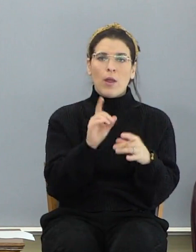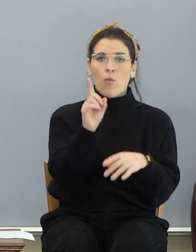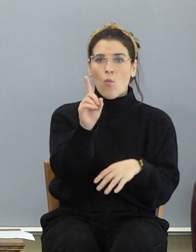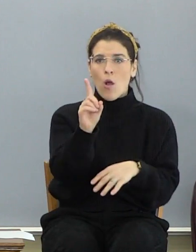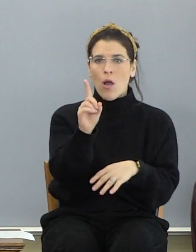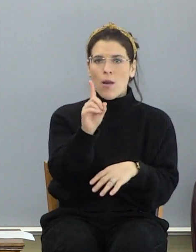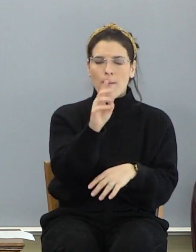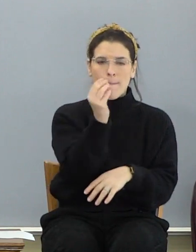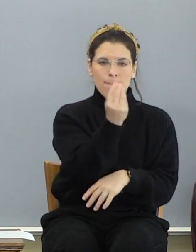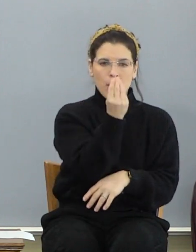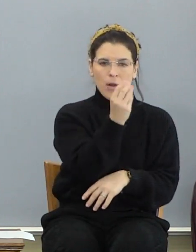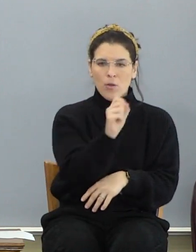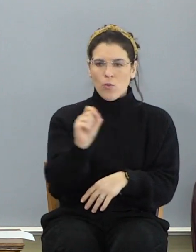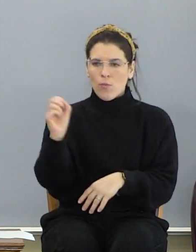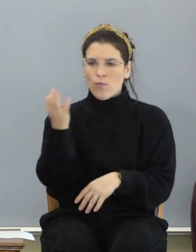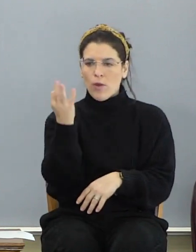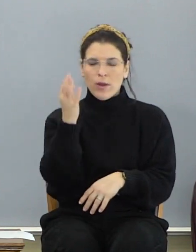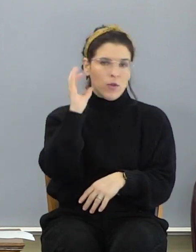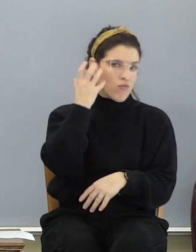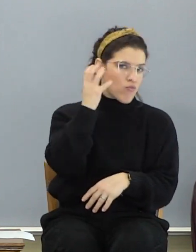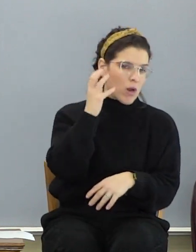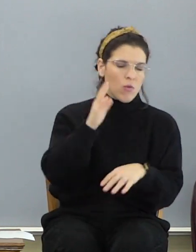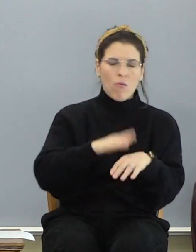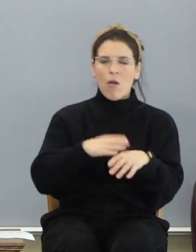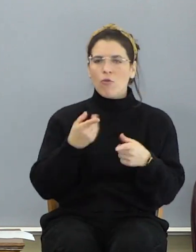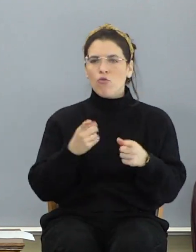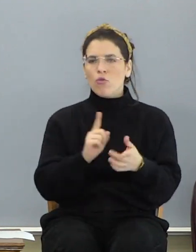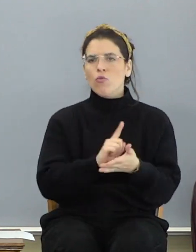Friday, 1160, that's when the radio's on during the week.